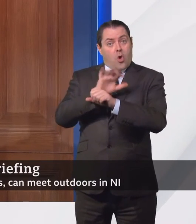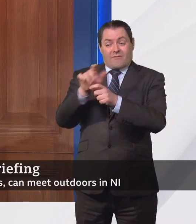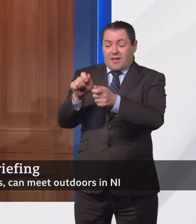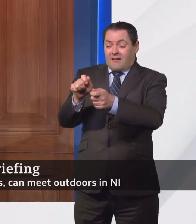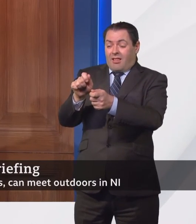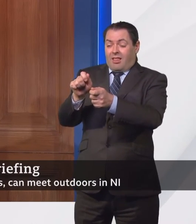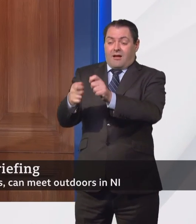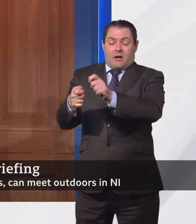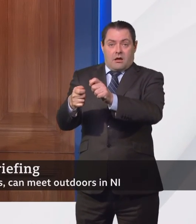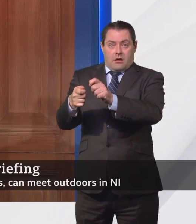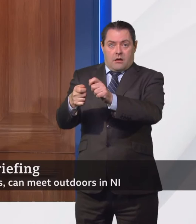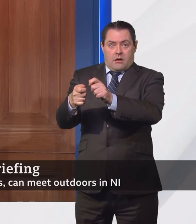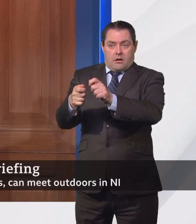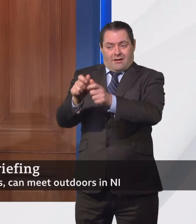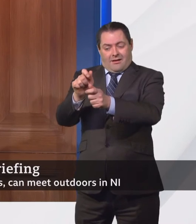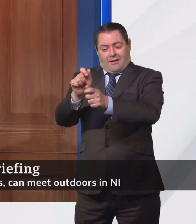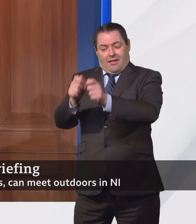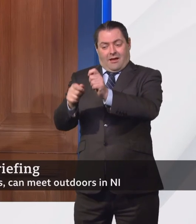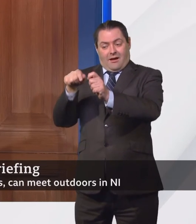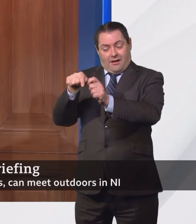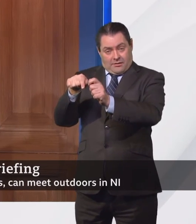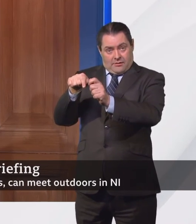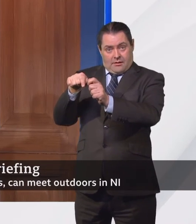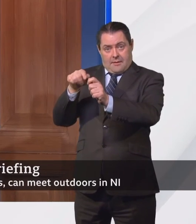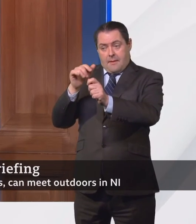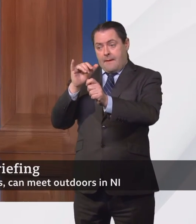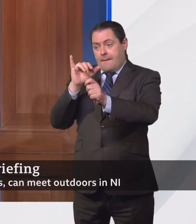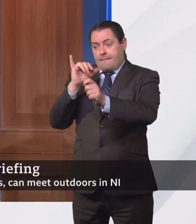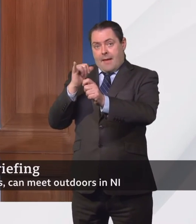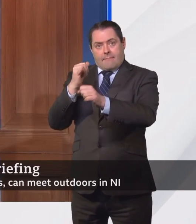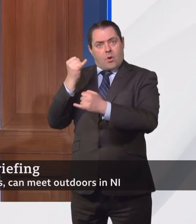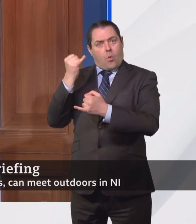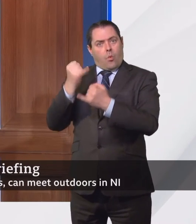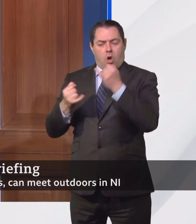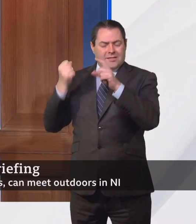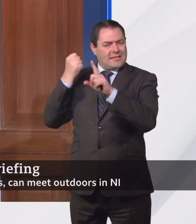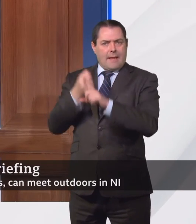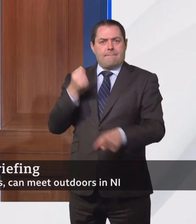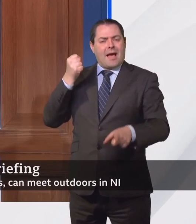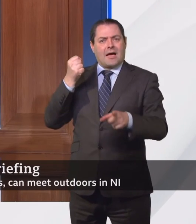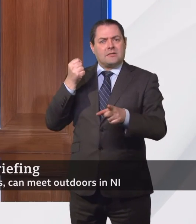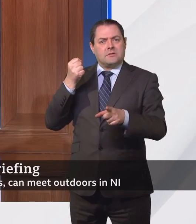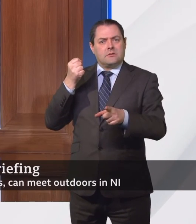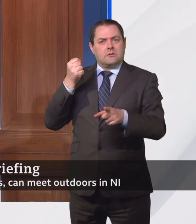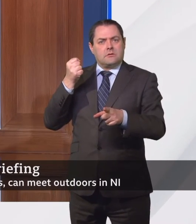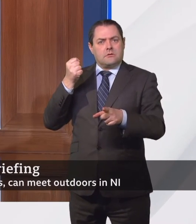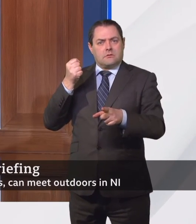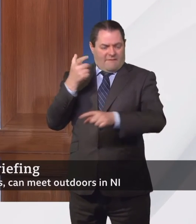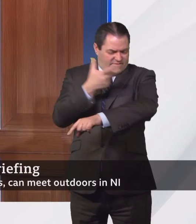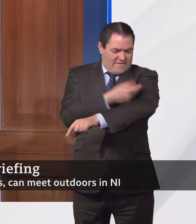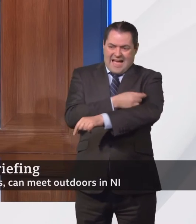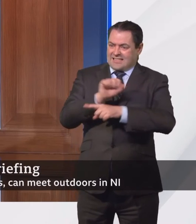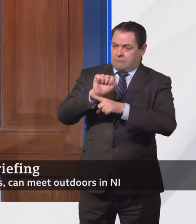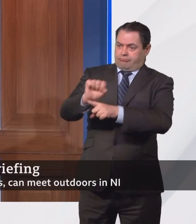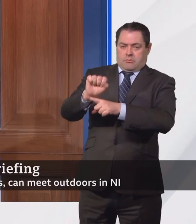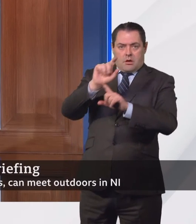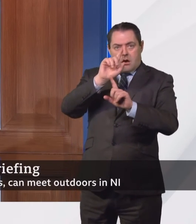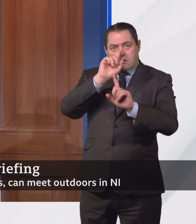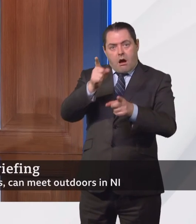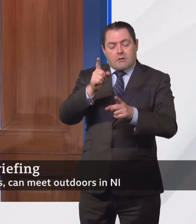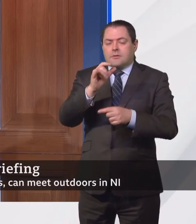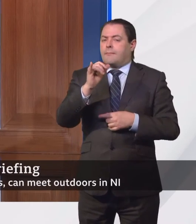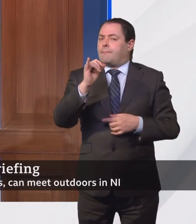variants which might, and I want to stress the word might, have a problem with the vaccine where the vaccine is less